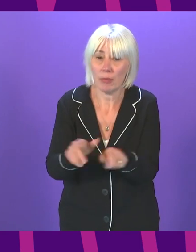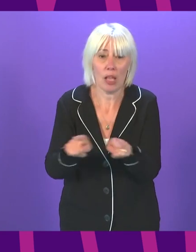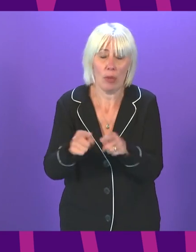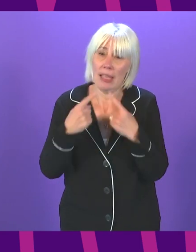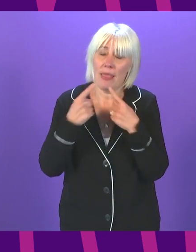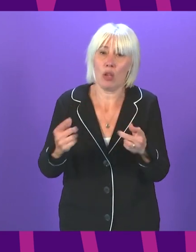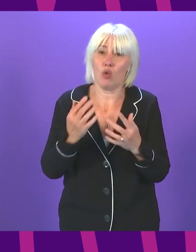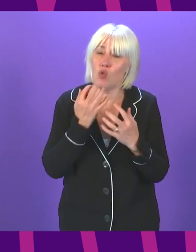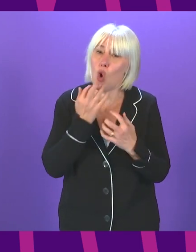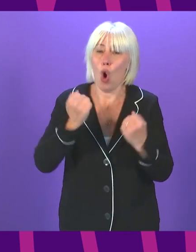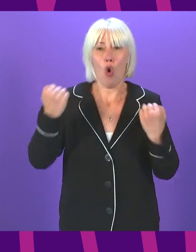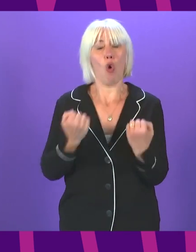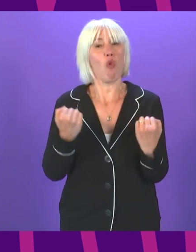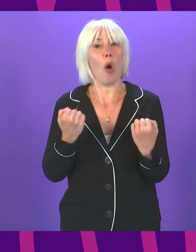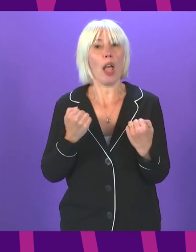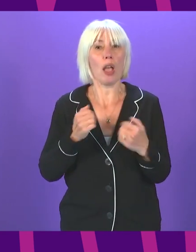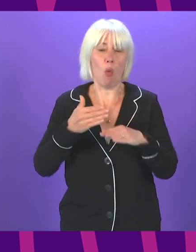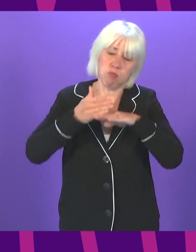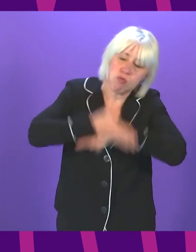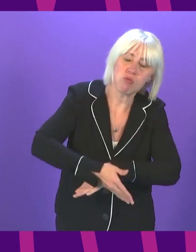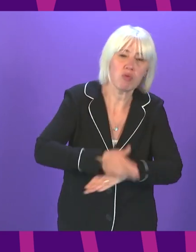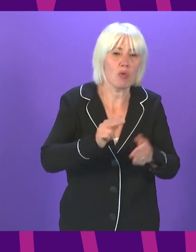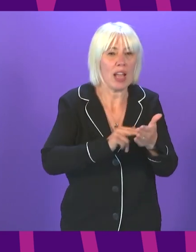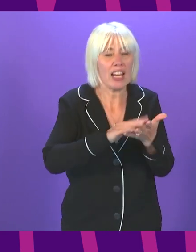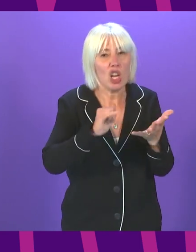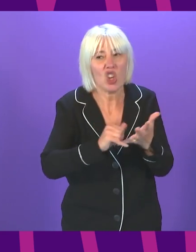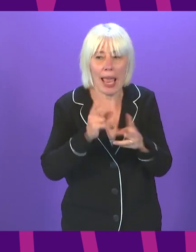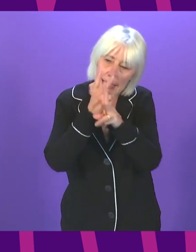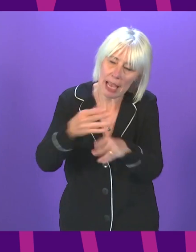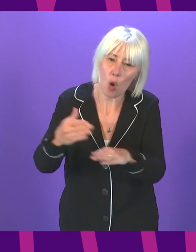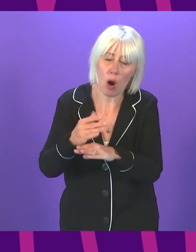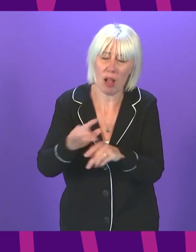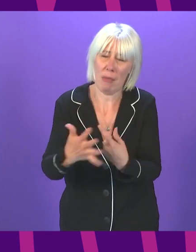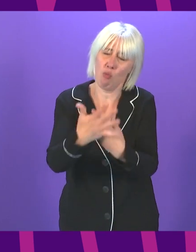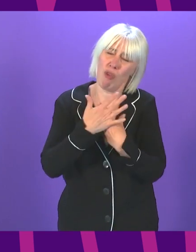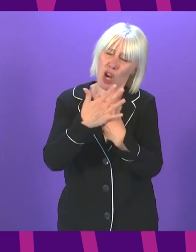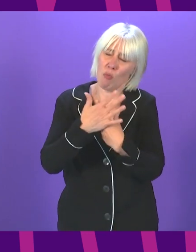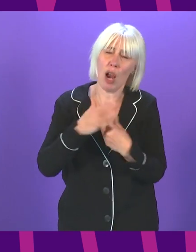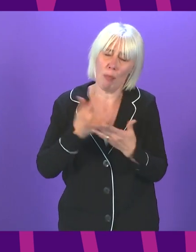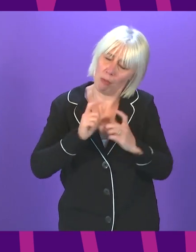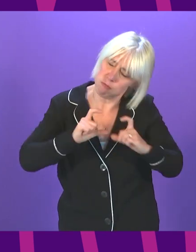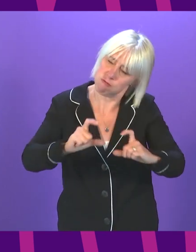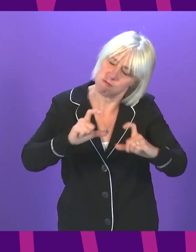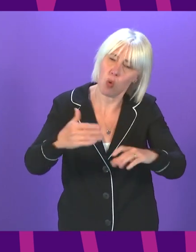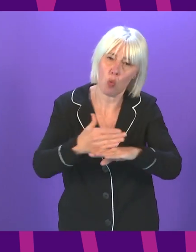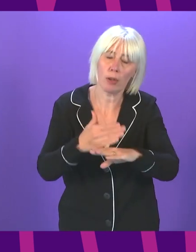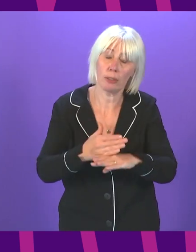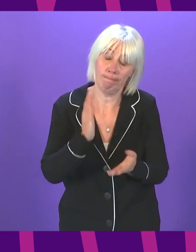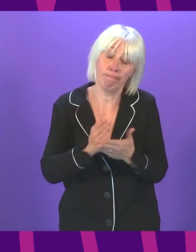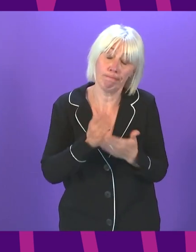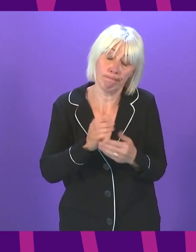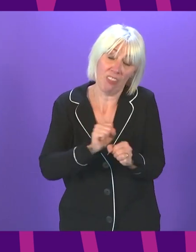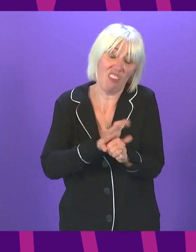workforce, not least our NHS and care workers, who continue to work under immense pressure. It's clear the virus is out of control.